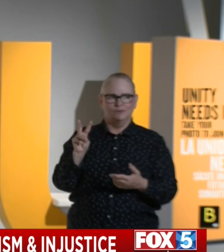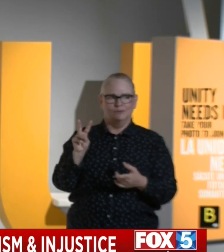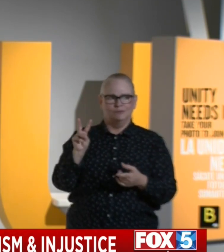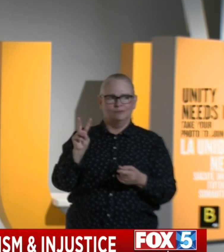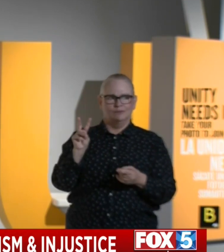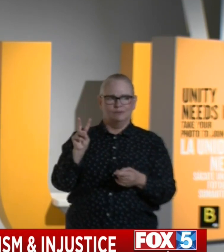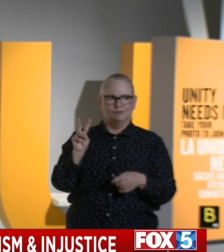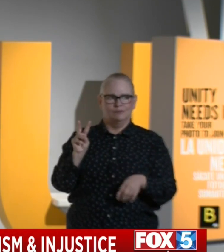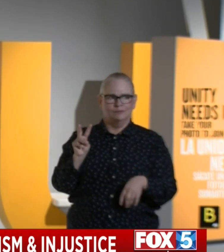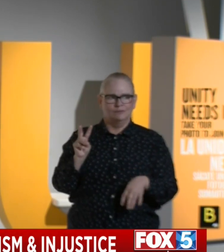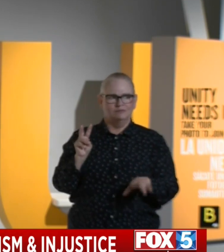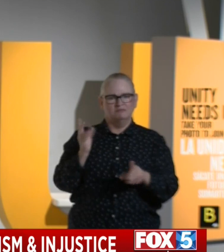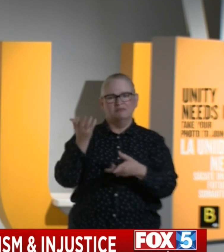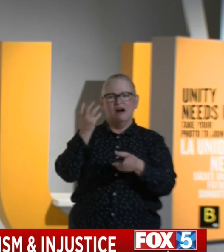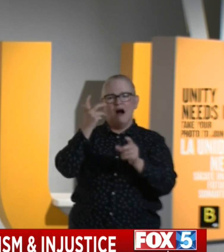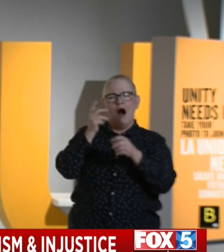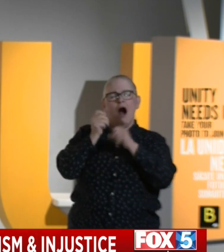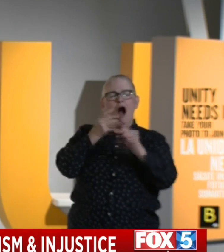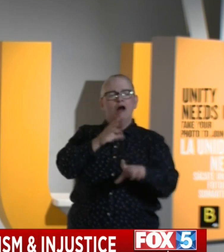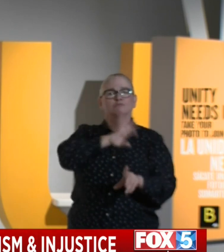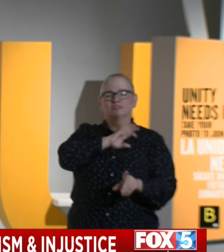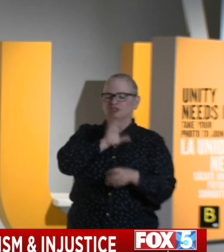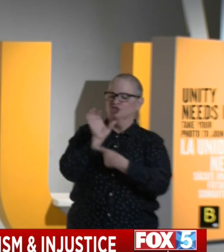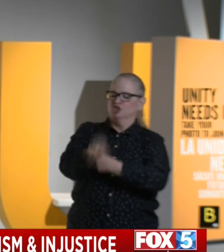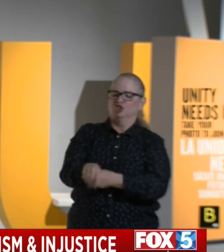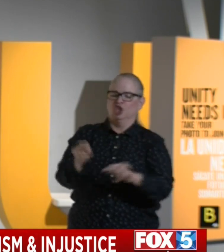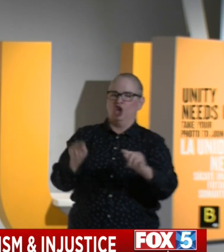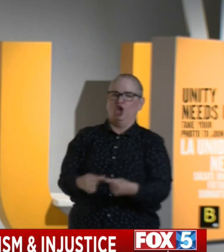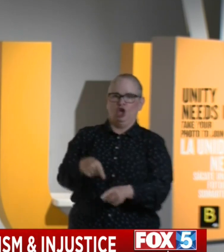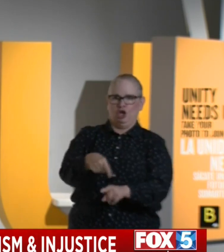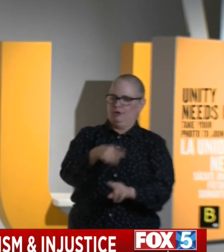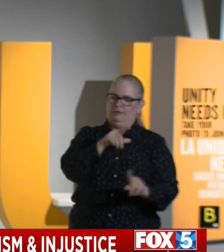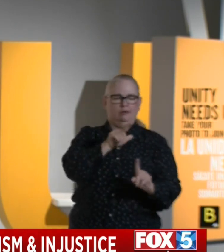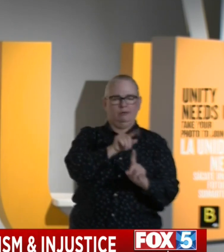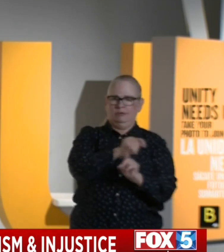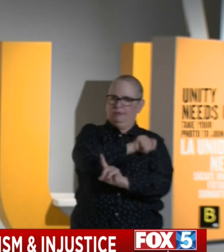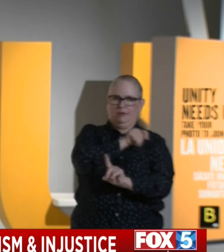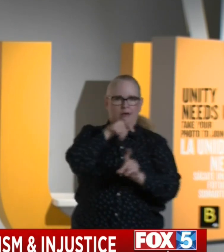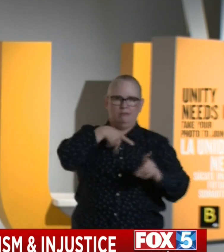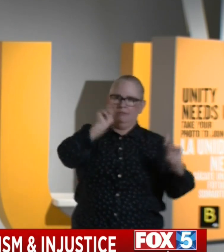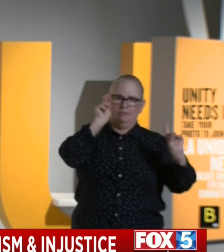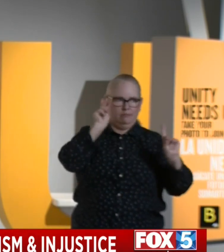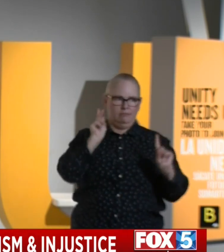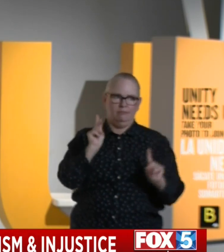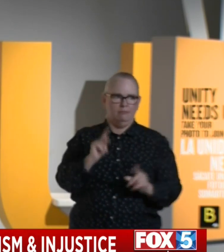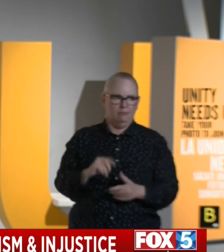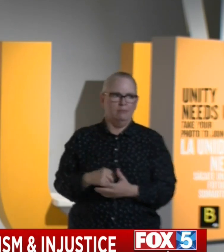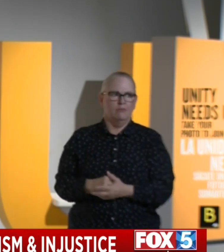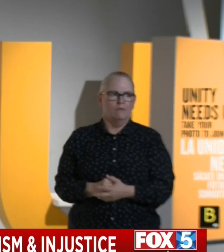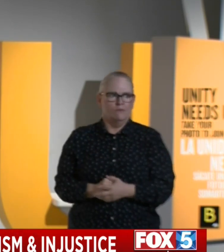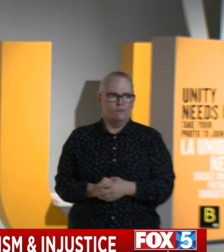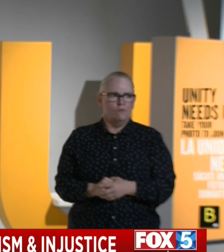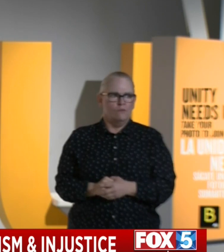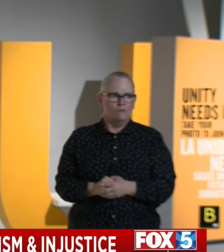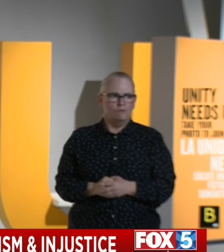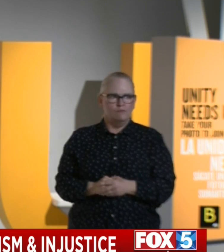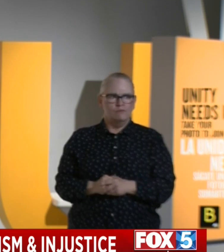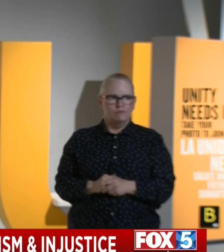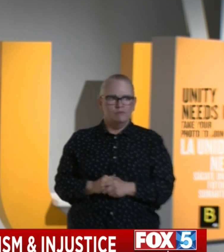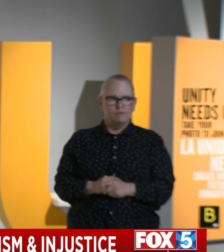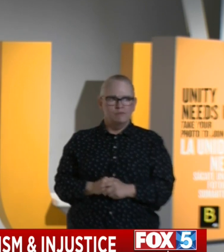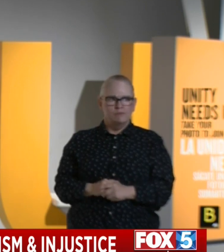leaders like McCarty, many others that led an effort to reconcile our